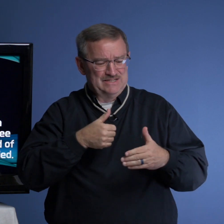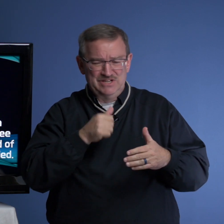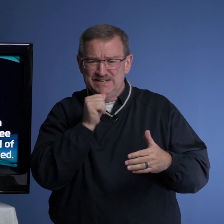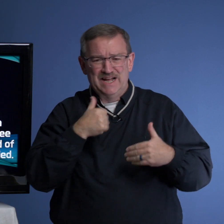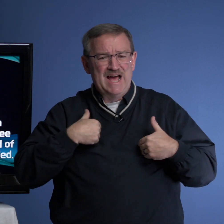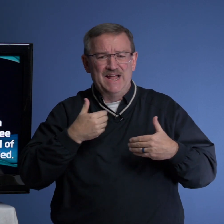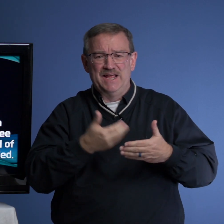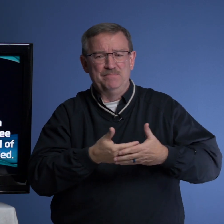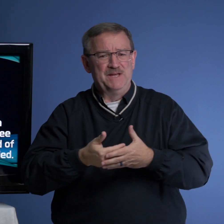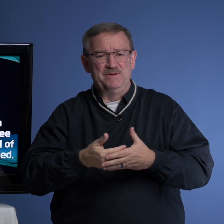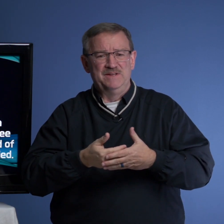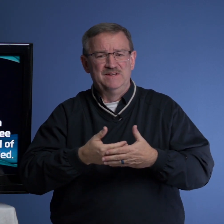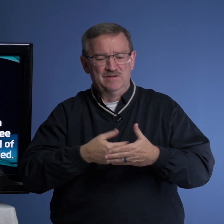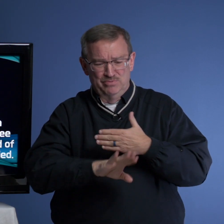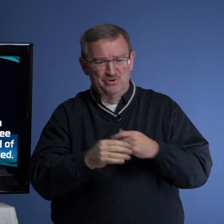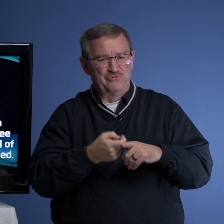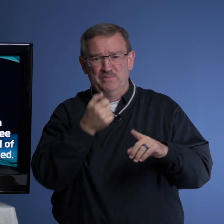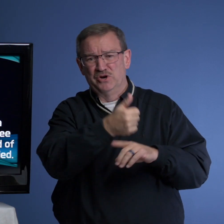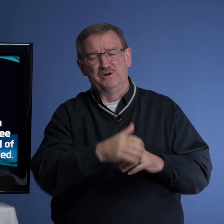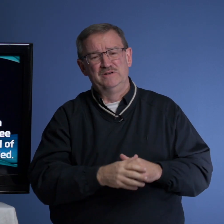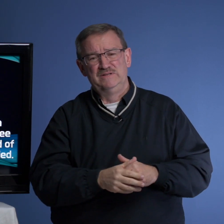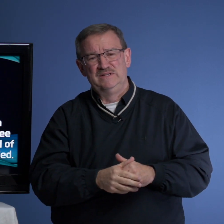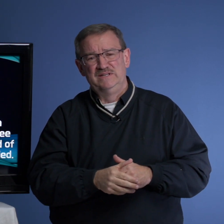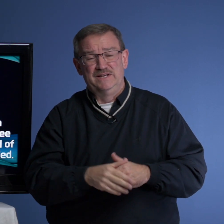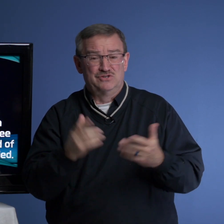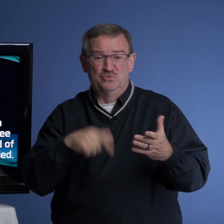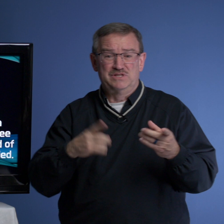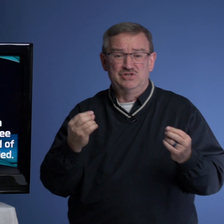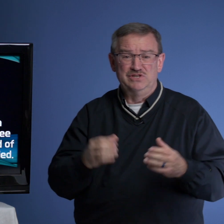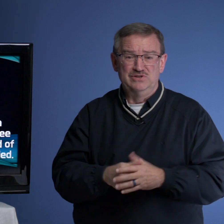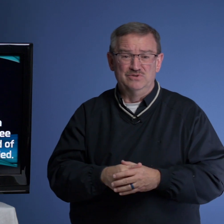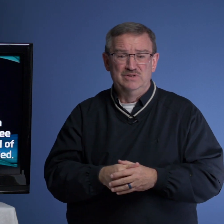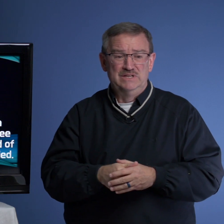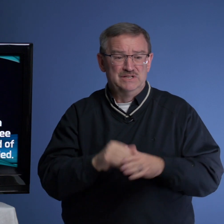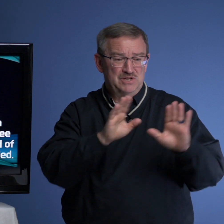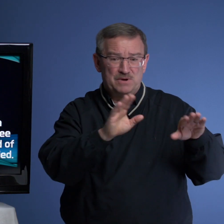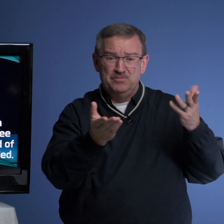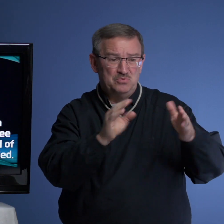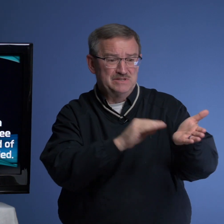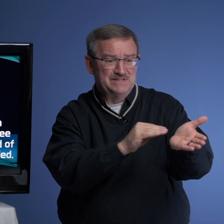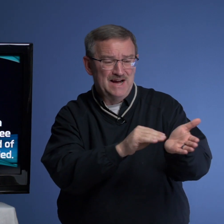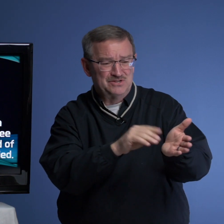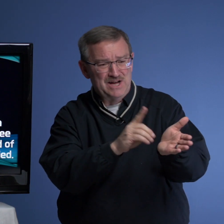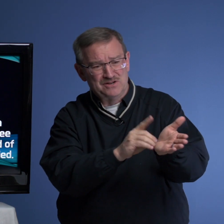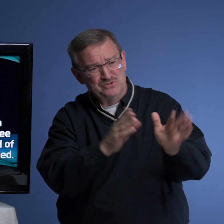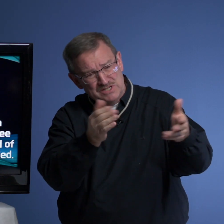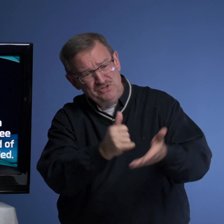she had not had a baby born from her. And so what did she do? She probably went to doctors. Can you